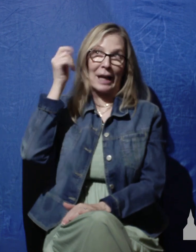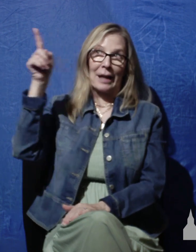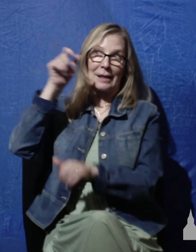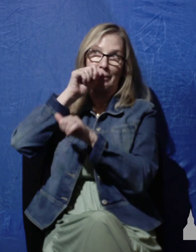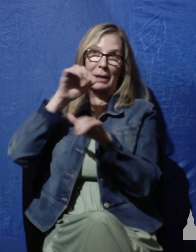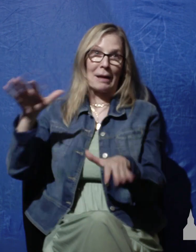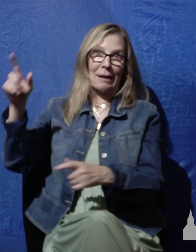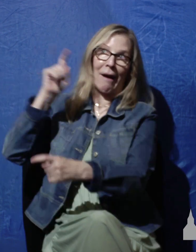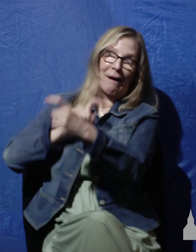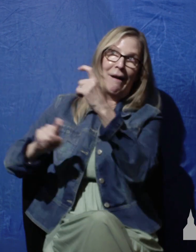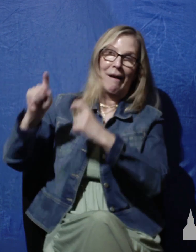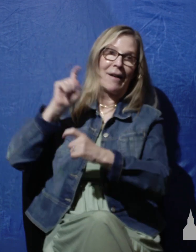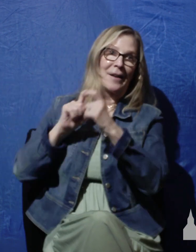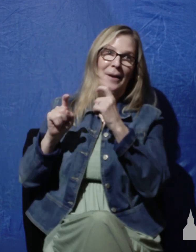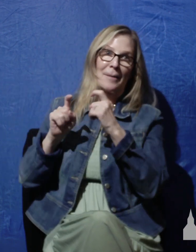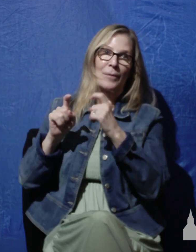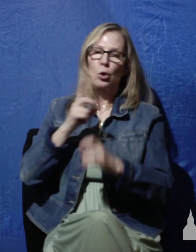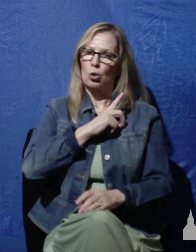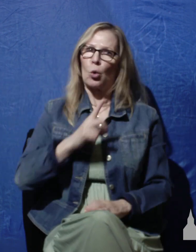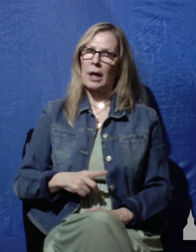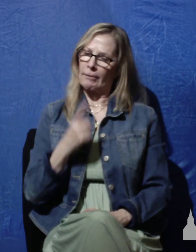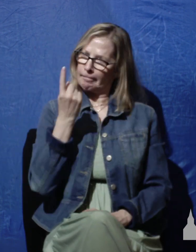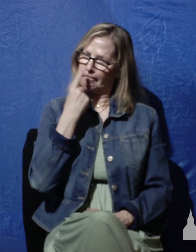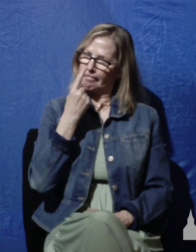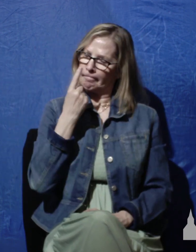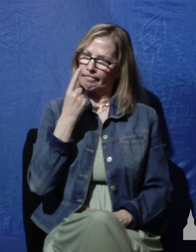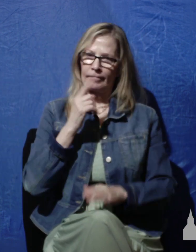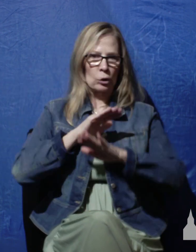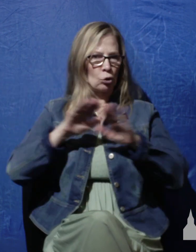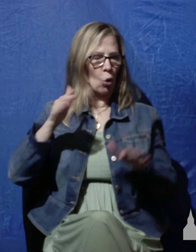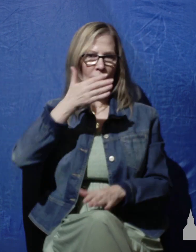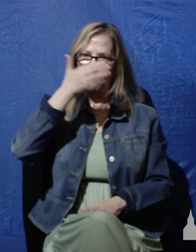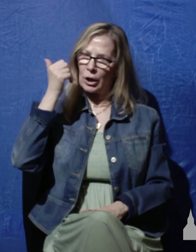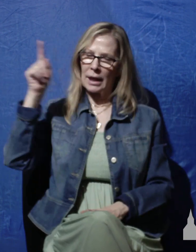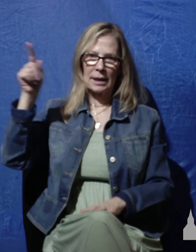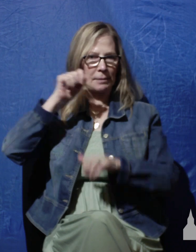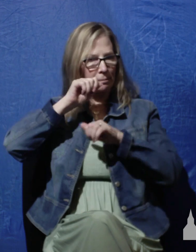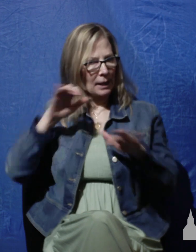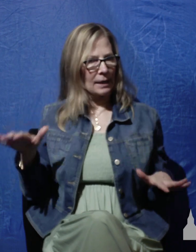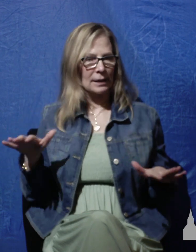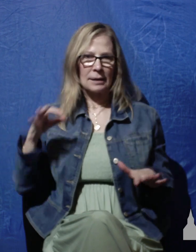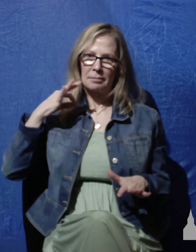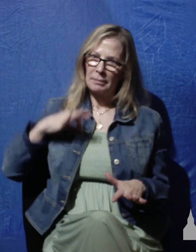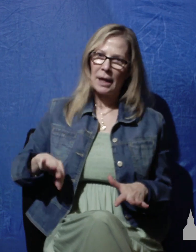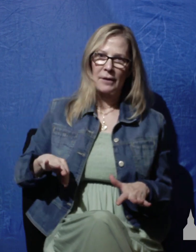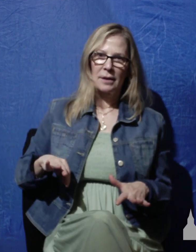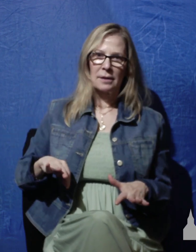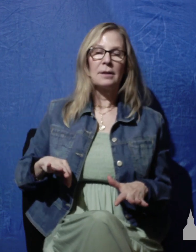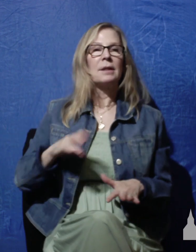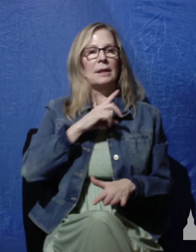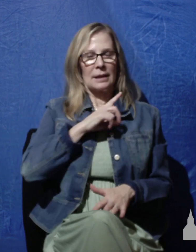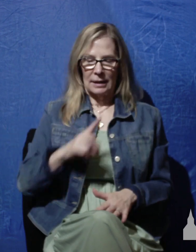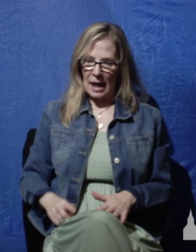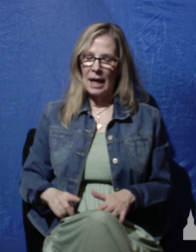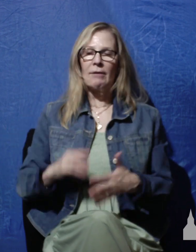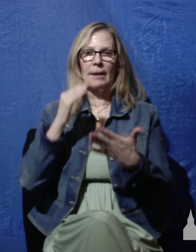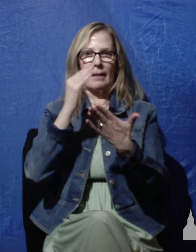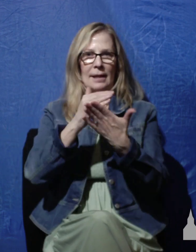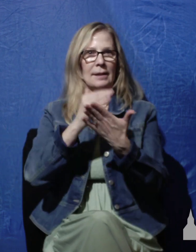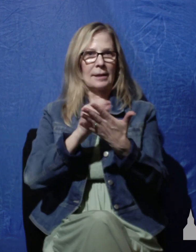telling himself to forget none of God's blessings and benefits, he lists several. Of those benefits as a way of